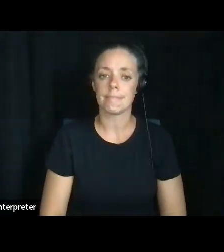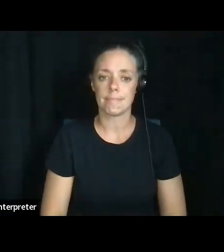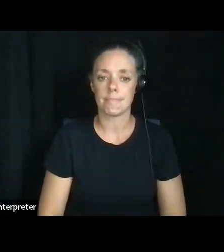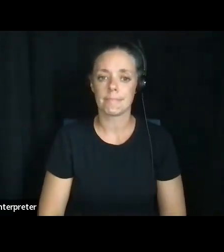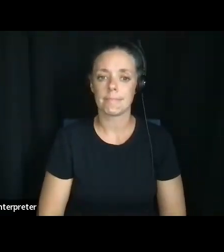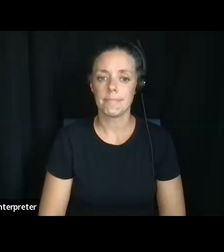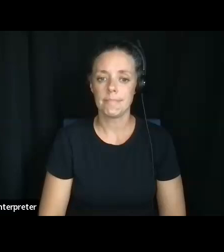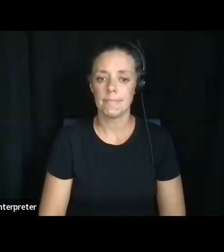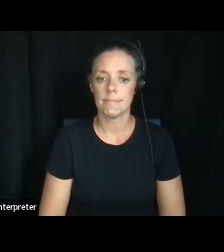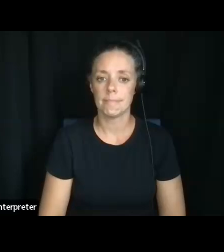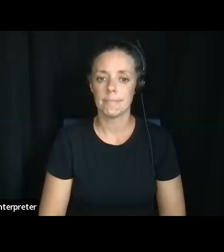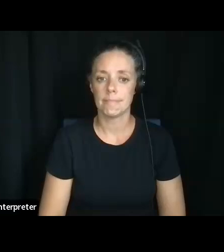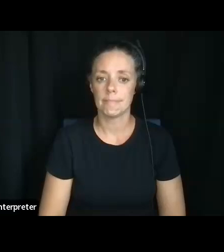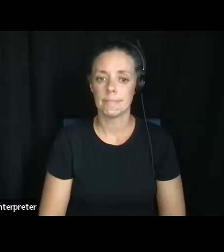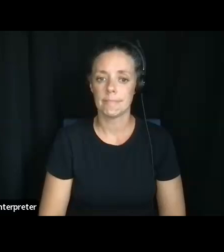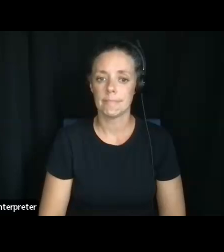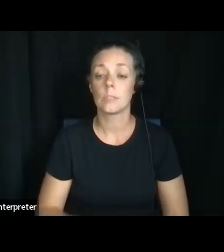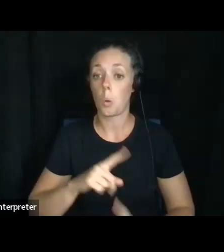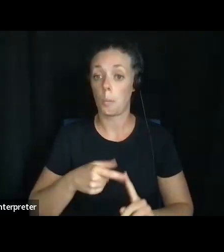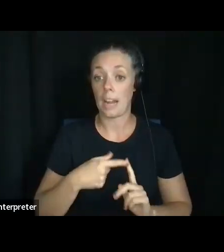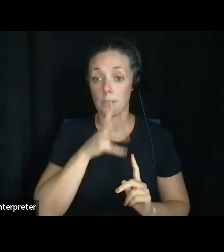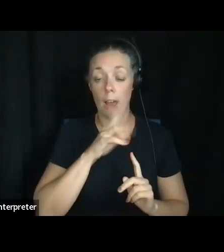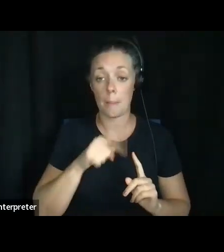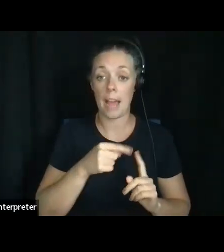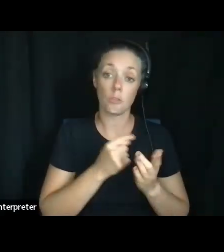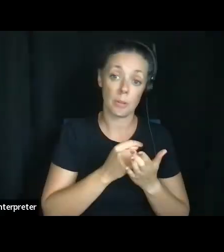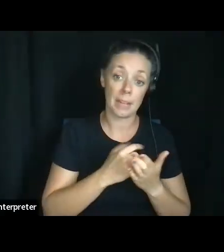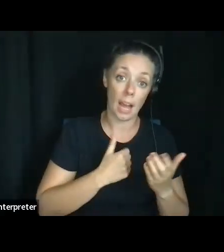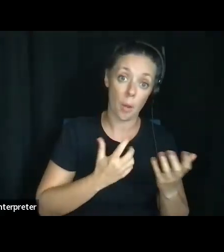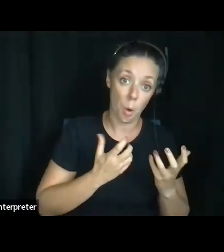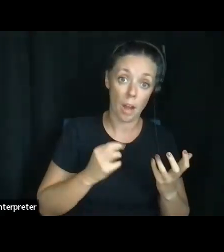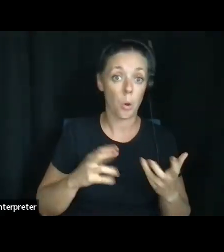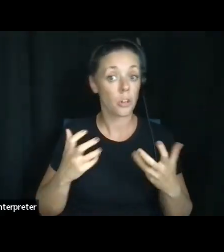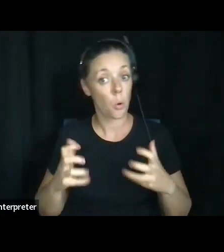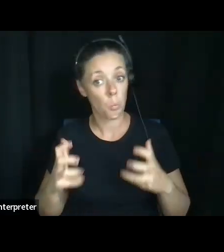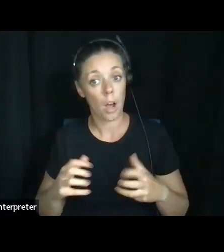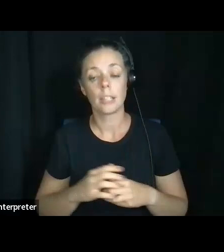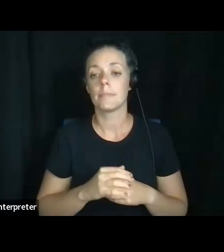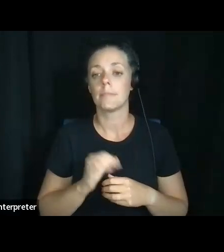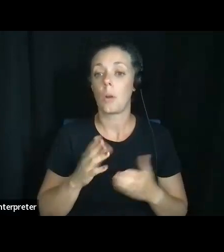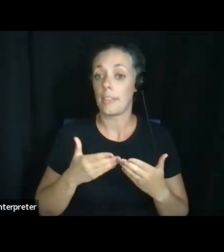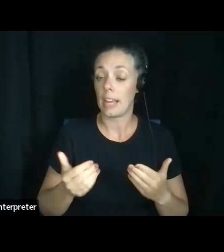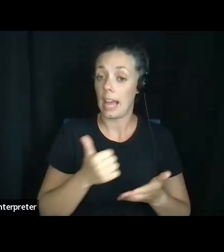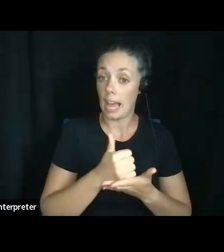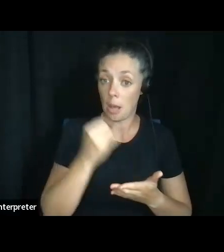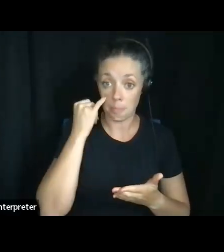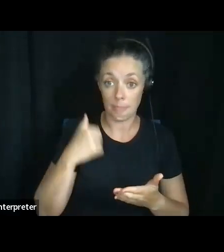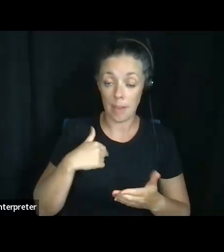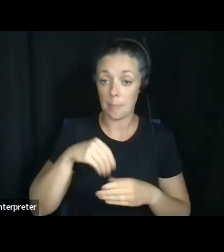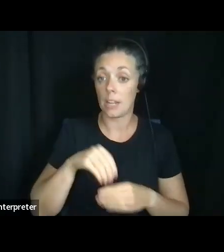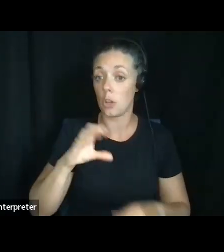about, um, treatments I want or don't want, um, or things that help if I'm in a crisis situation,